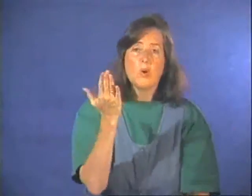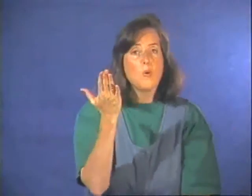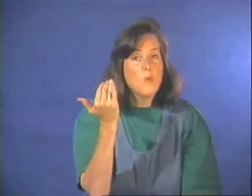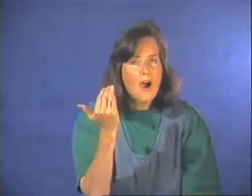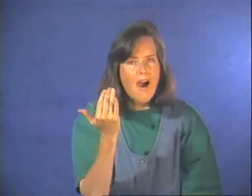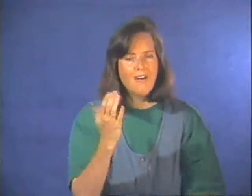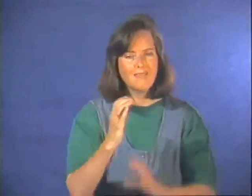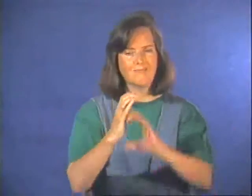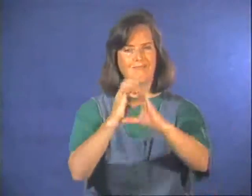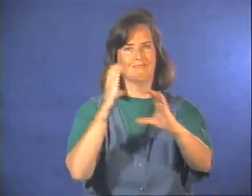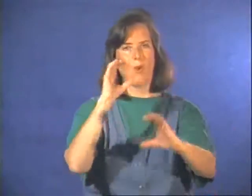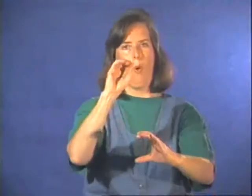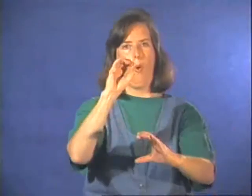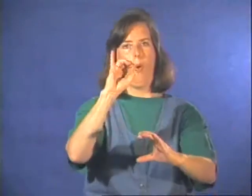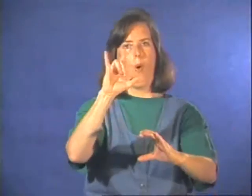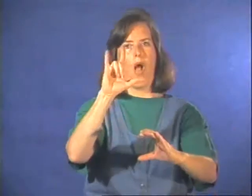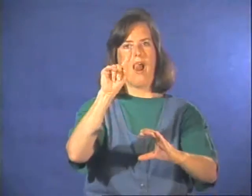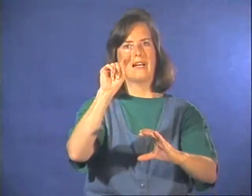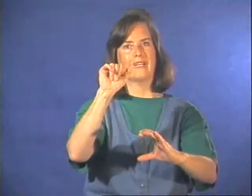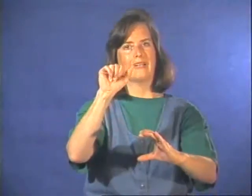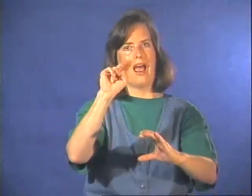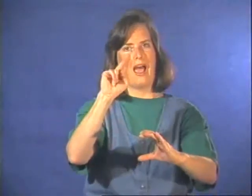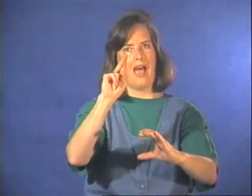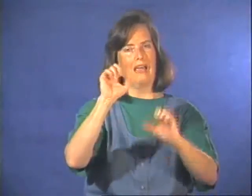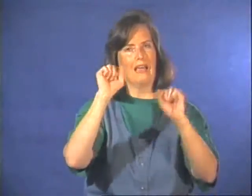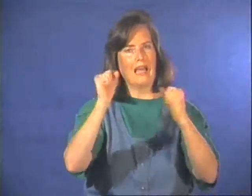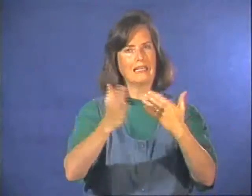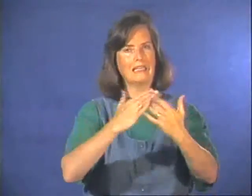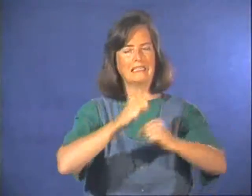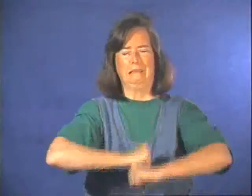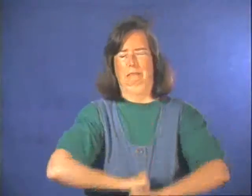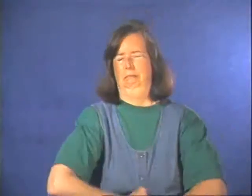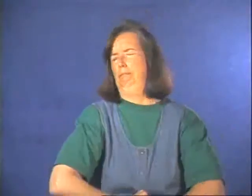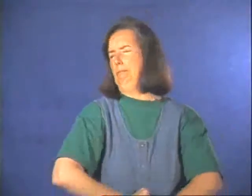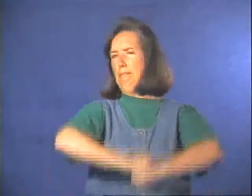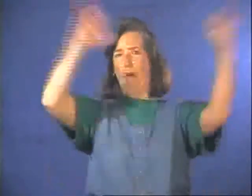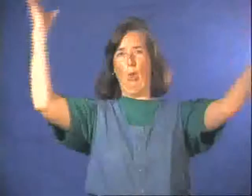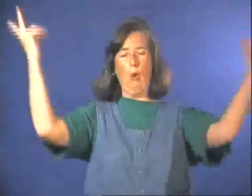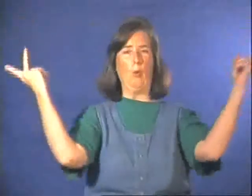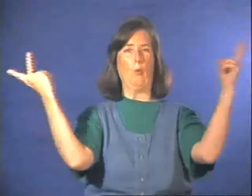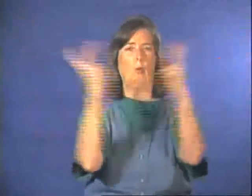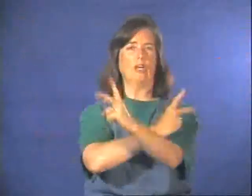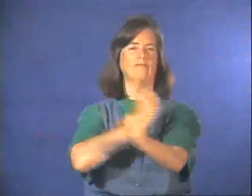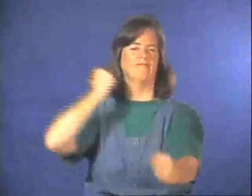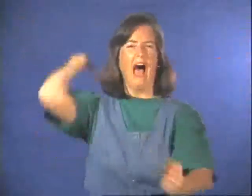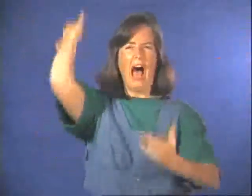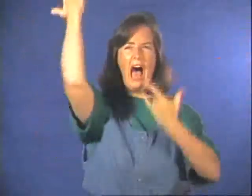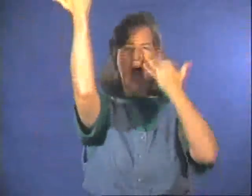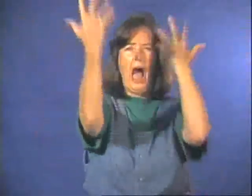These fires can be dangerous because oil tanks can explode.